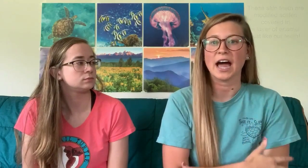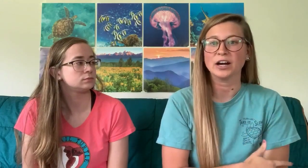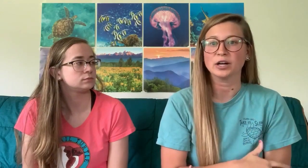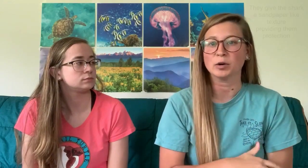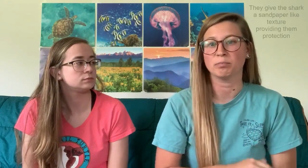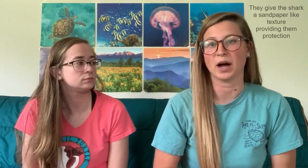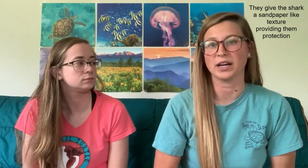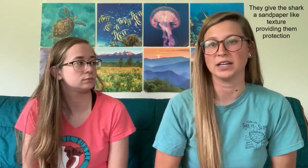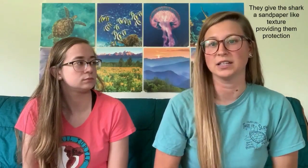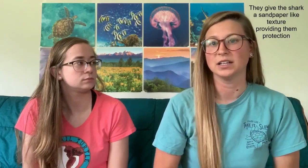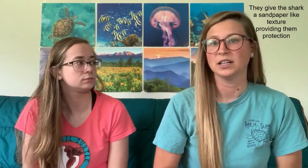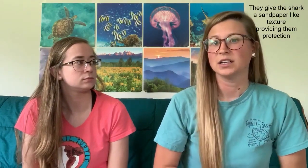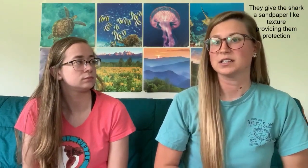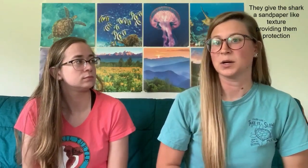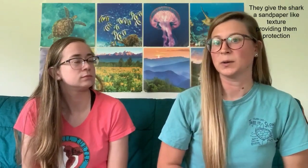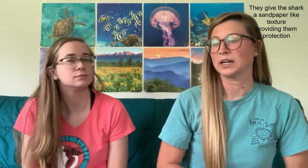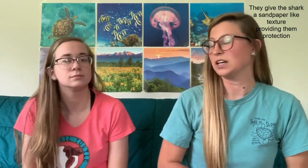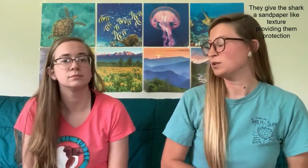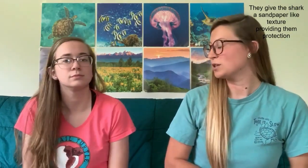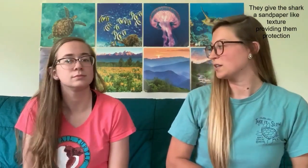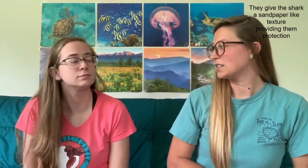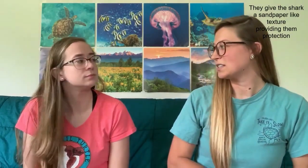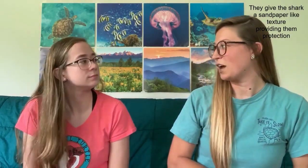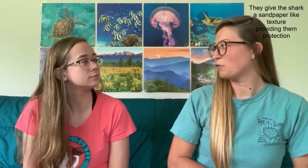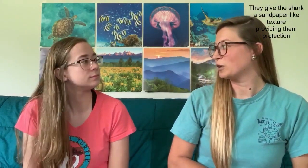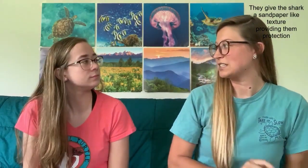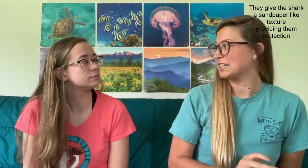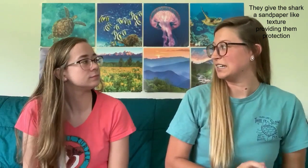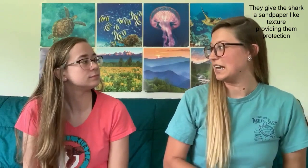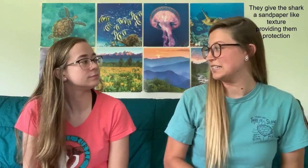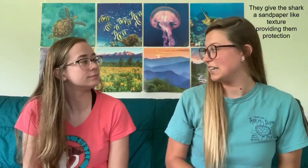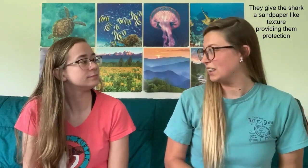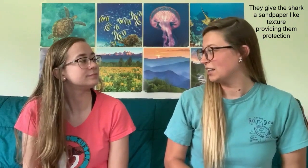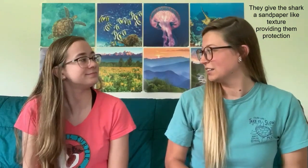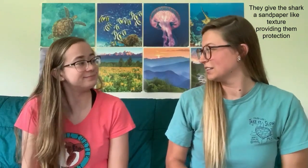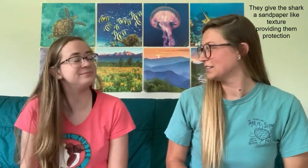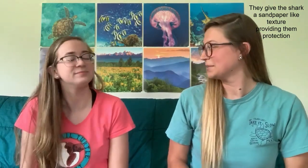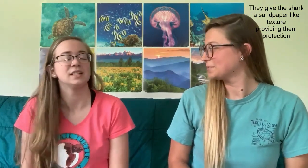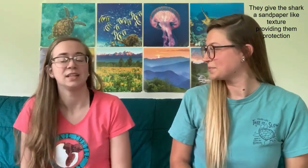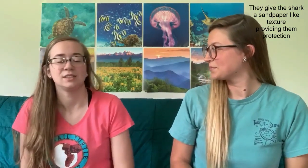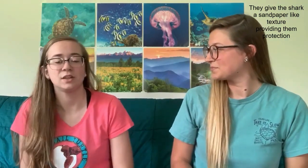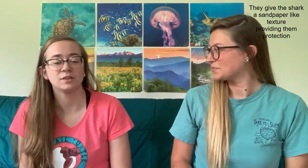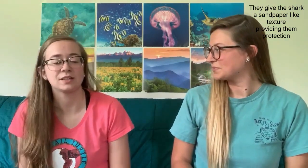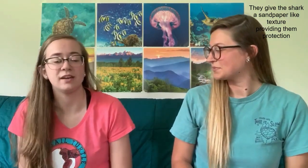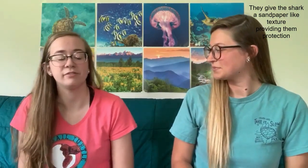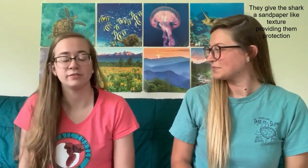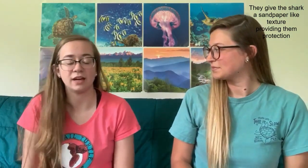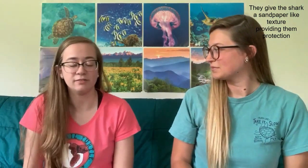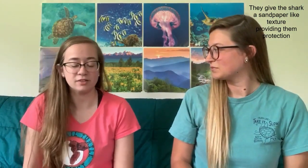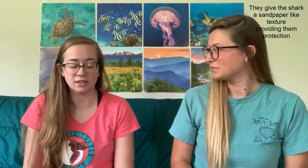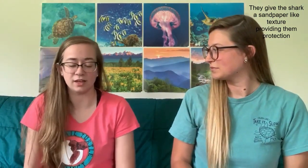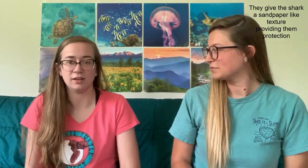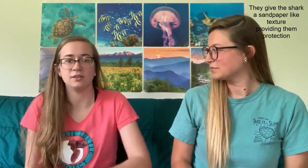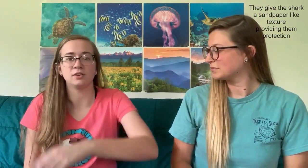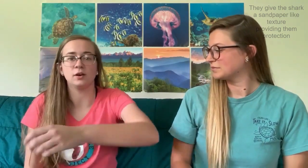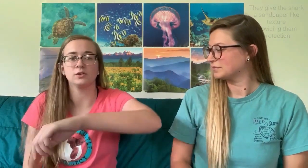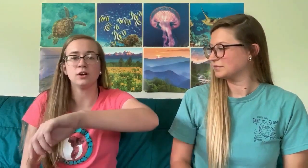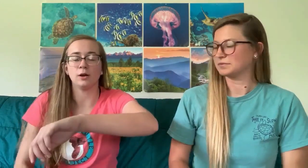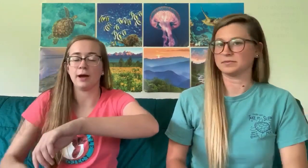body. So can you show us the sign for skin and teeth? So the sign for skin is you're going to hold your arm out